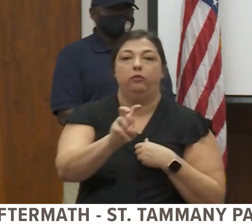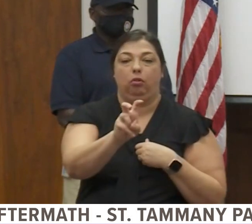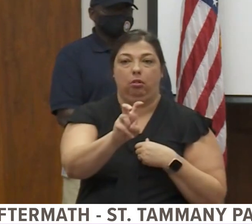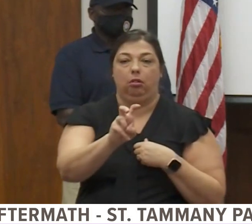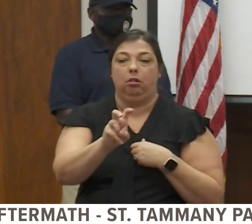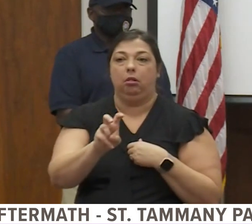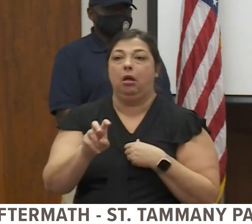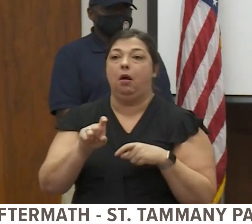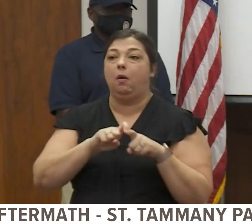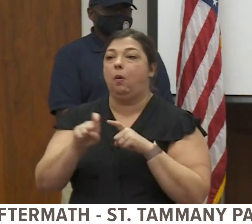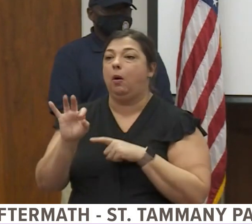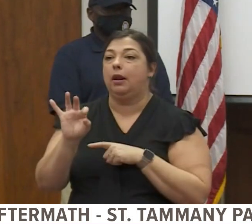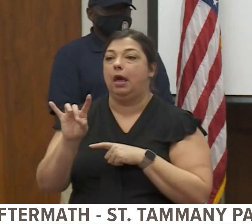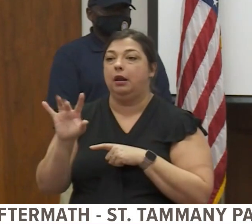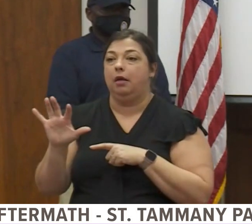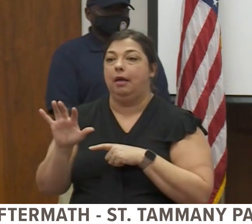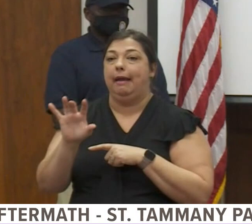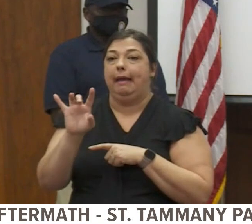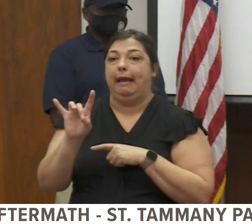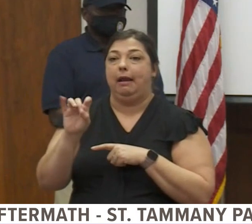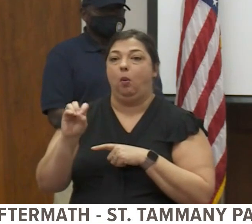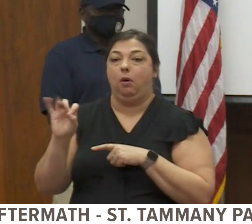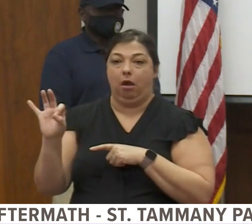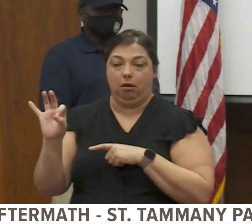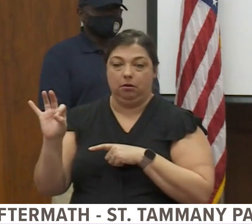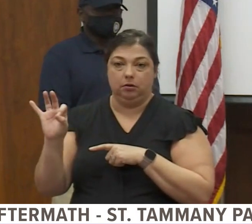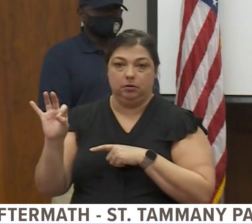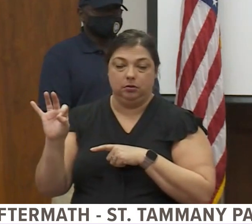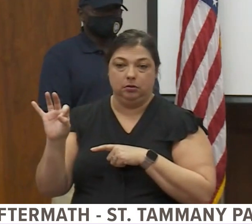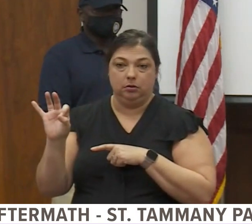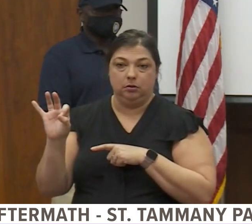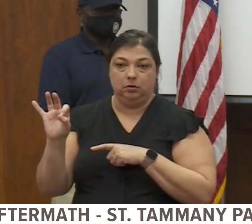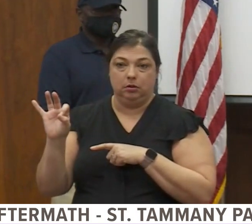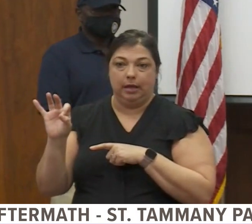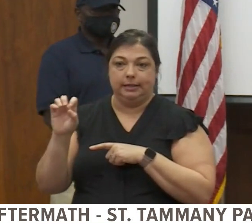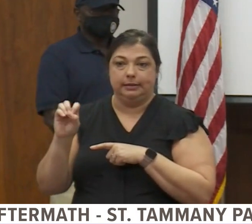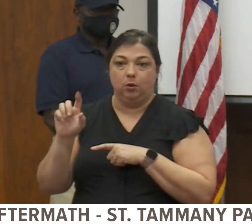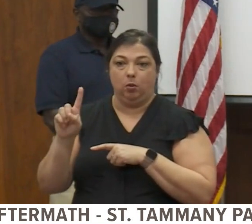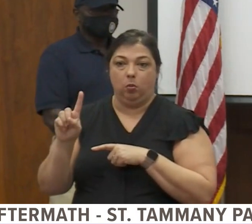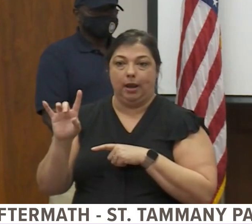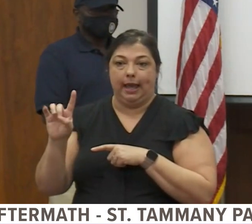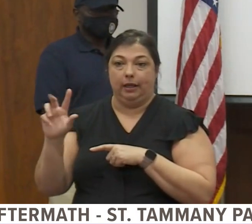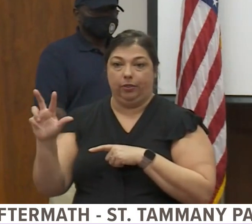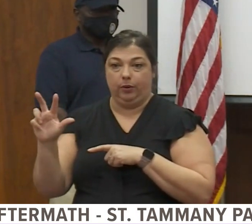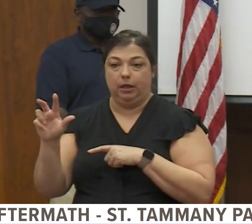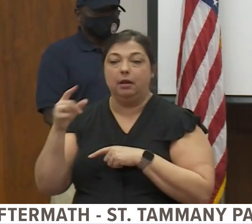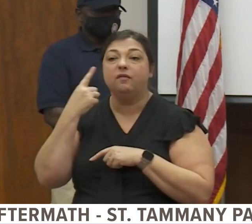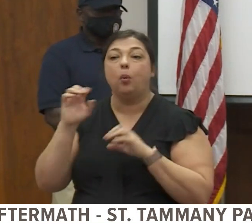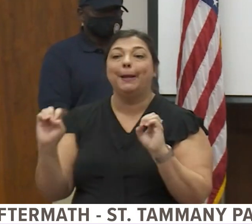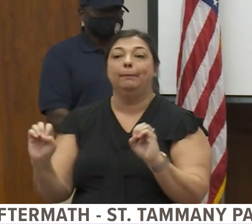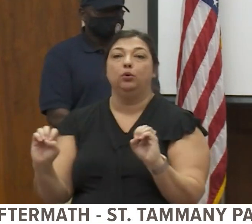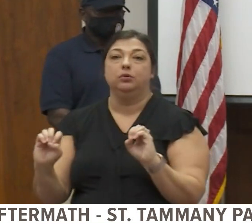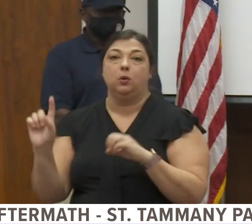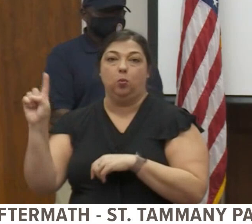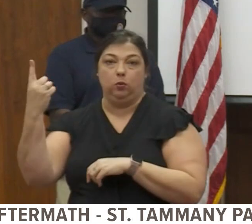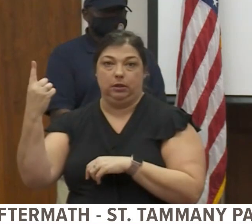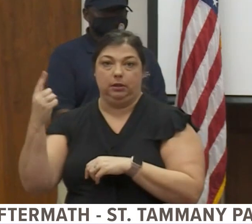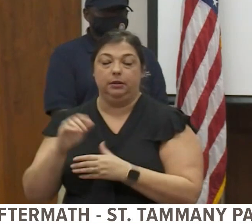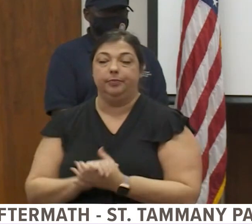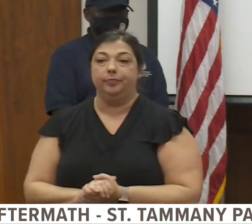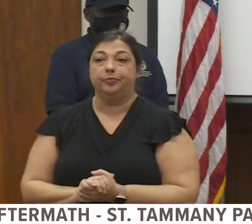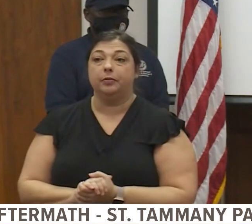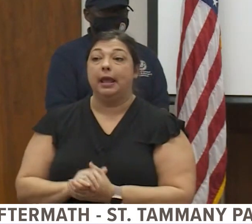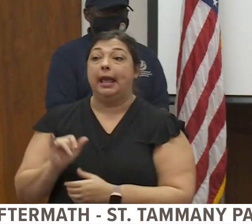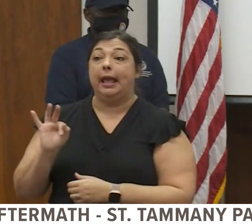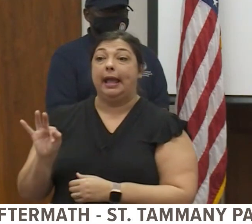contact 985-809-0183 for emergencies. If